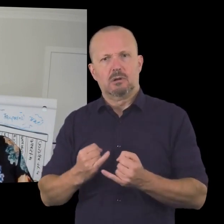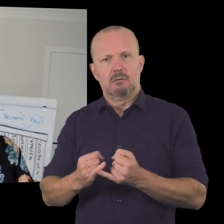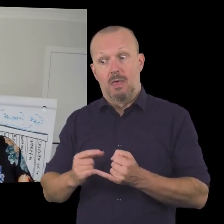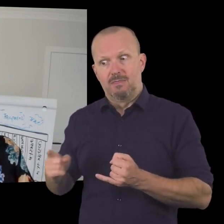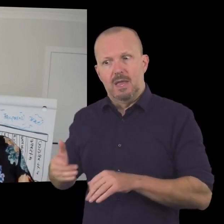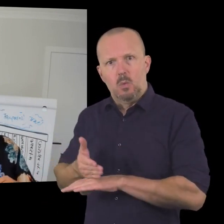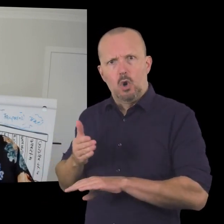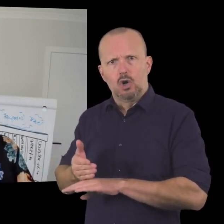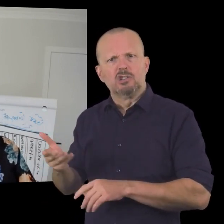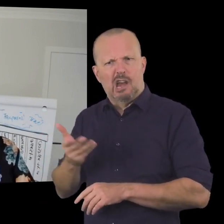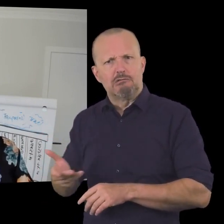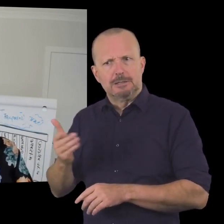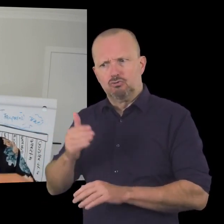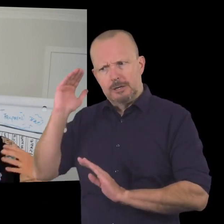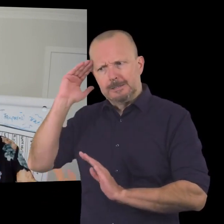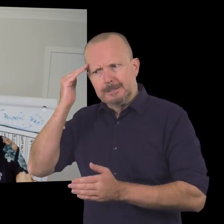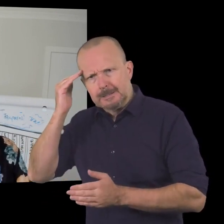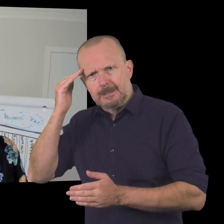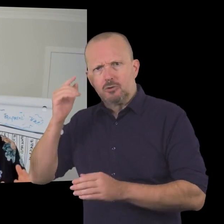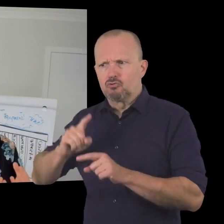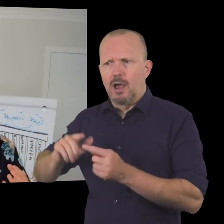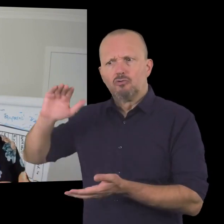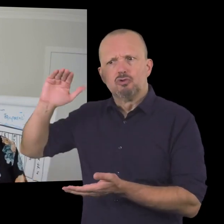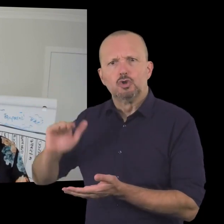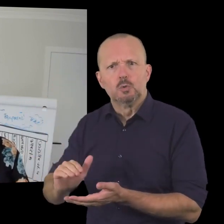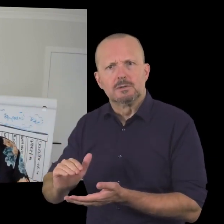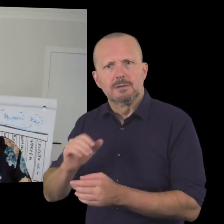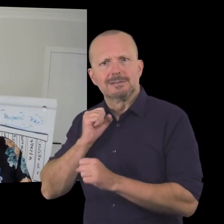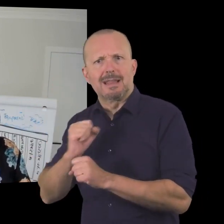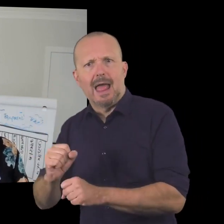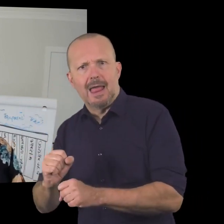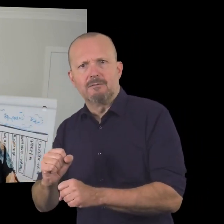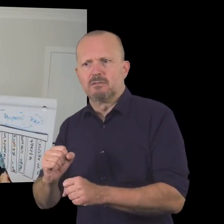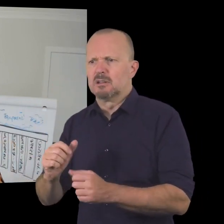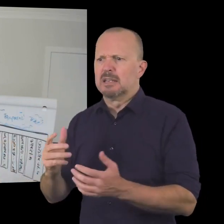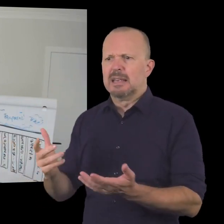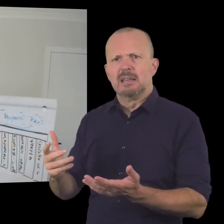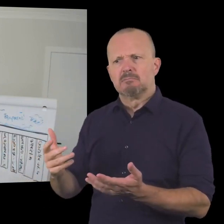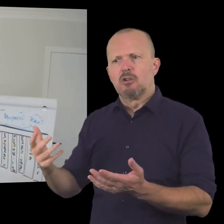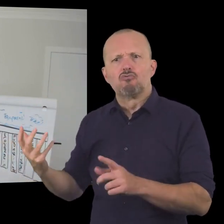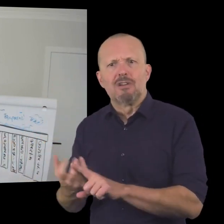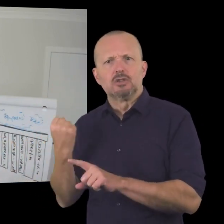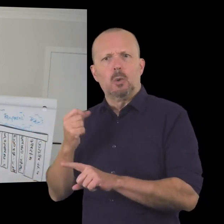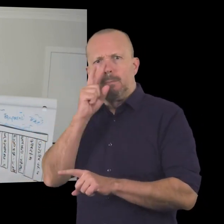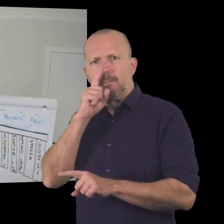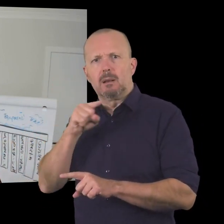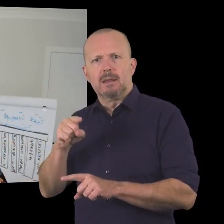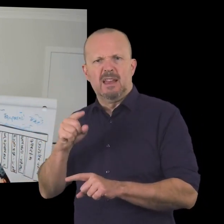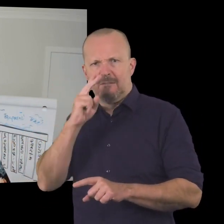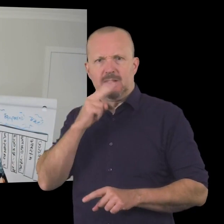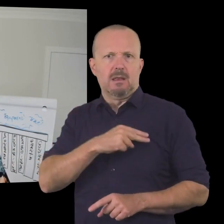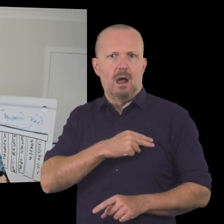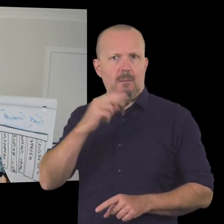on uh decreasing the slave trade and helping people get out of uh slavery uh in countries like vietnam and laos